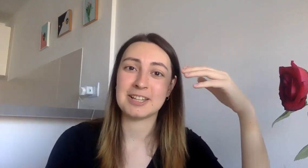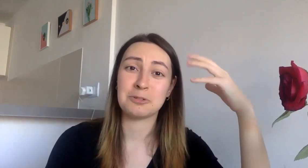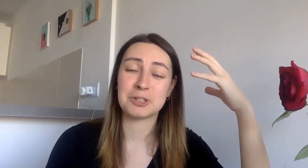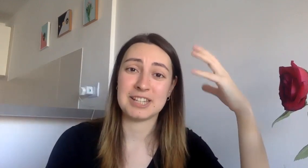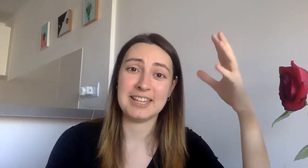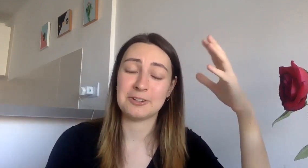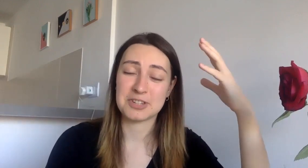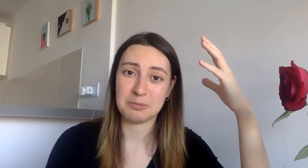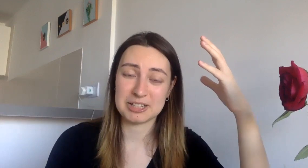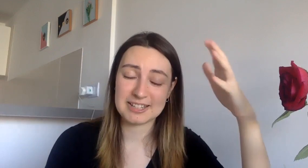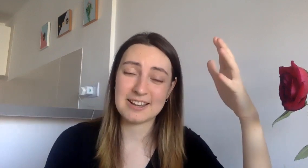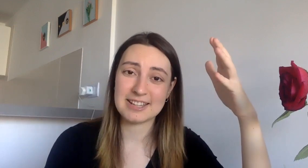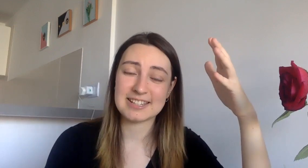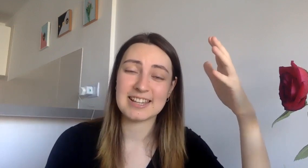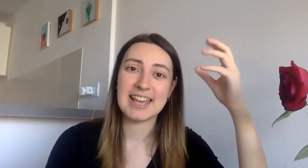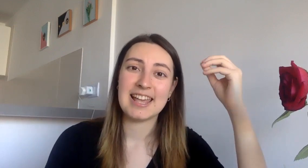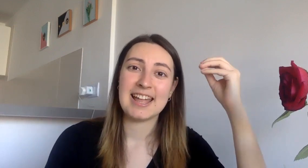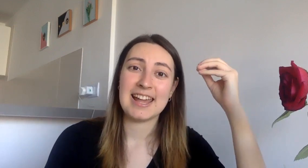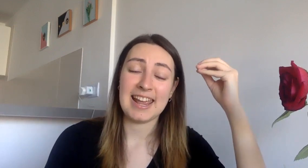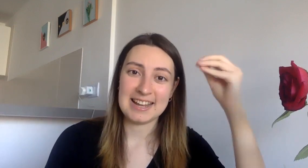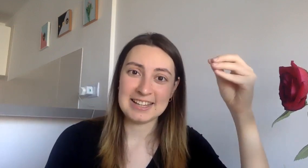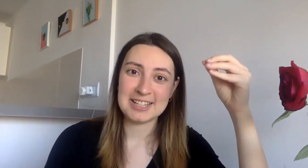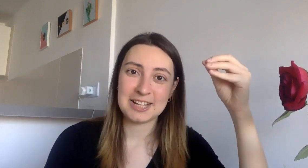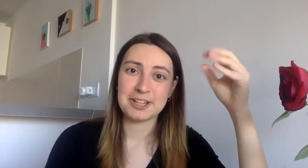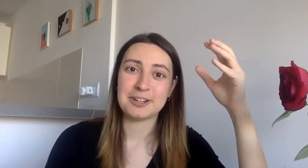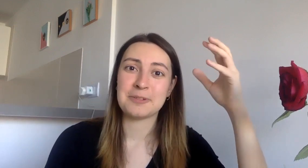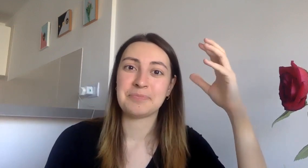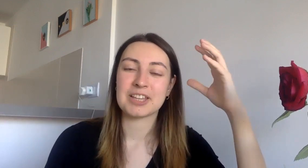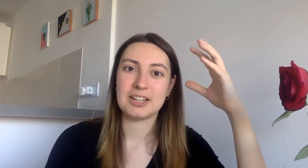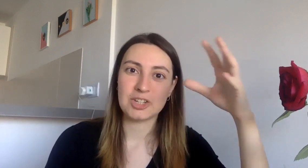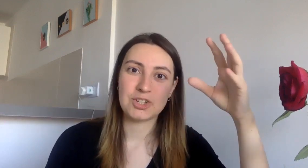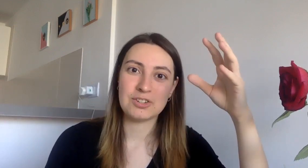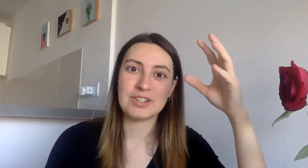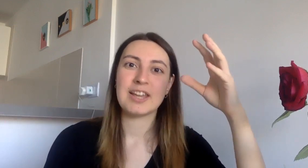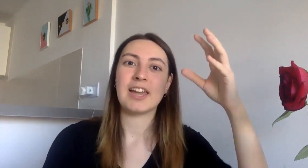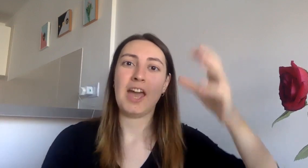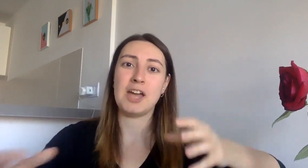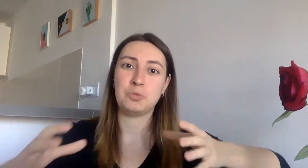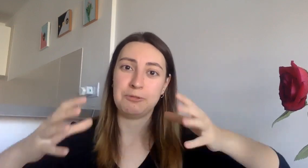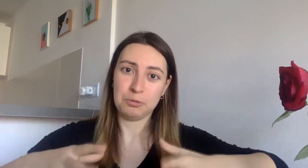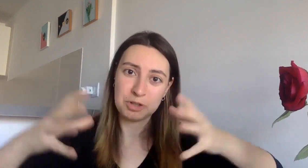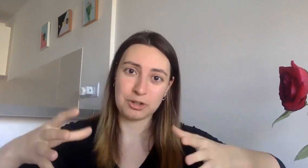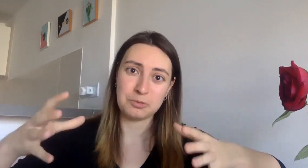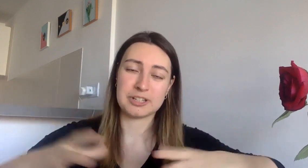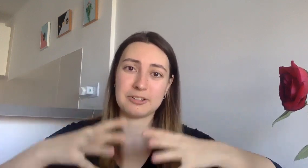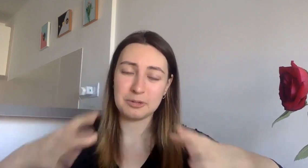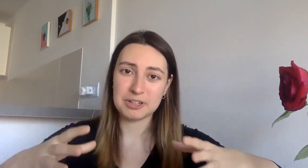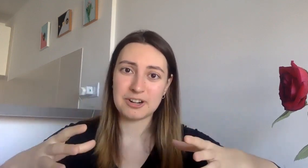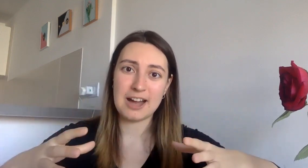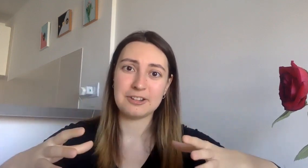that was a year of sleepless nights and i can tell you that as soon as we formed a group with our servant crowd